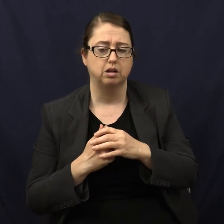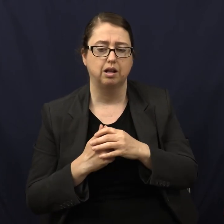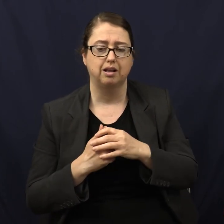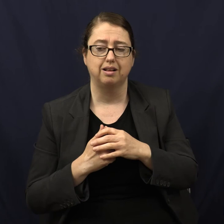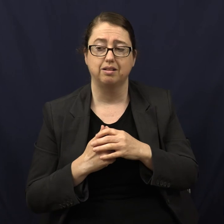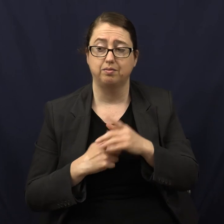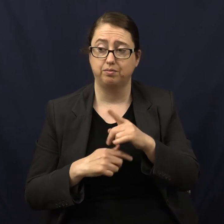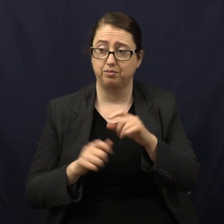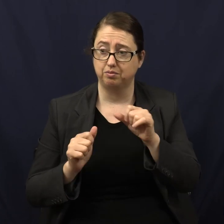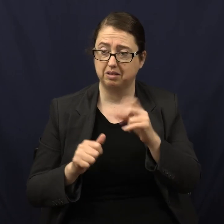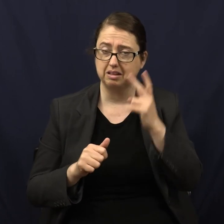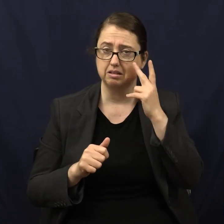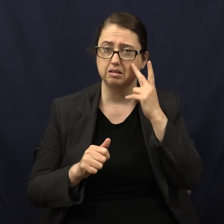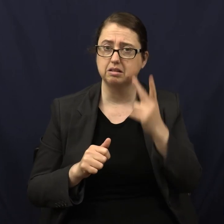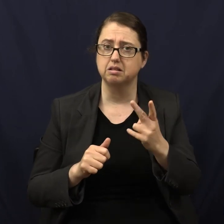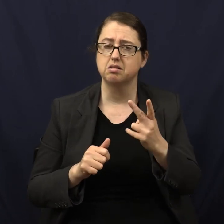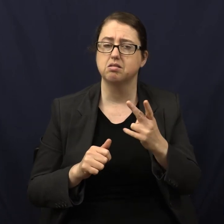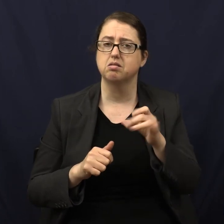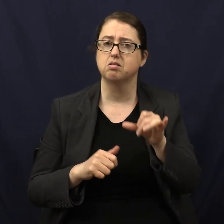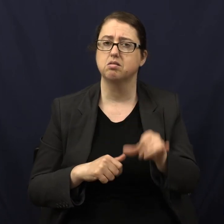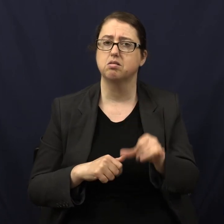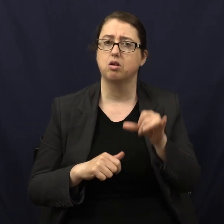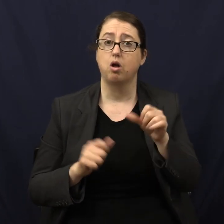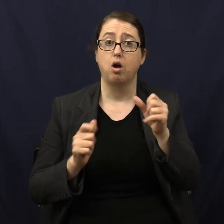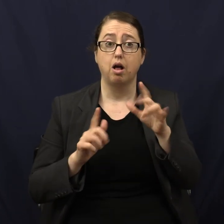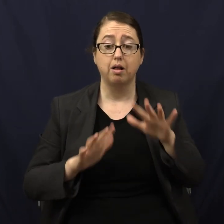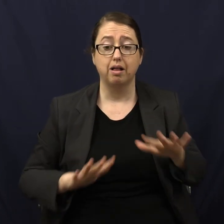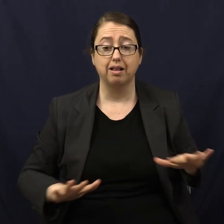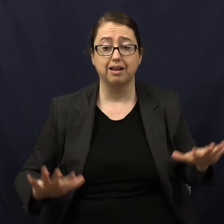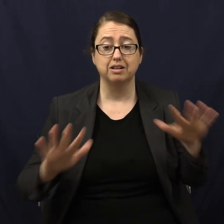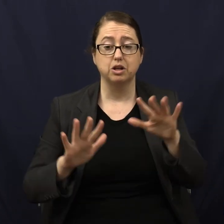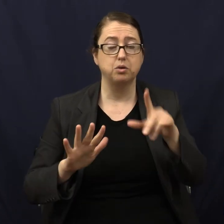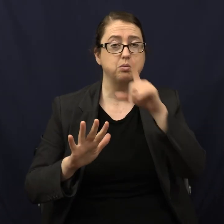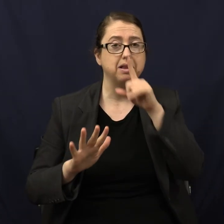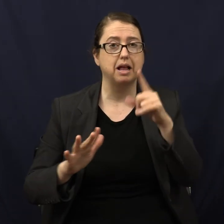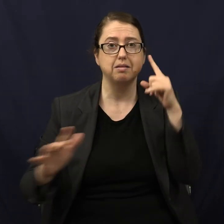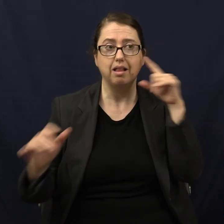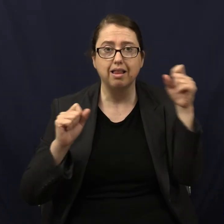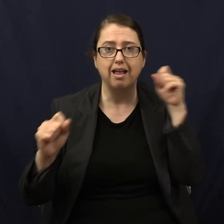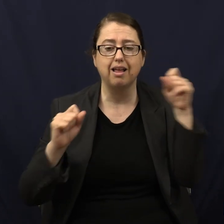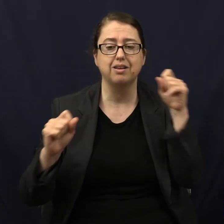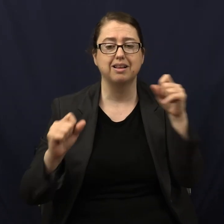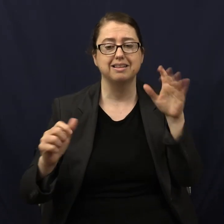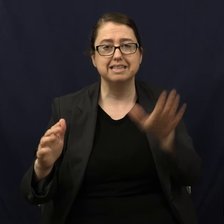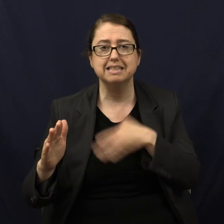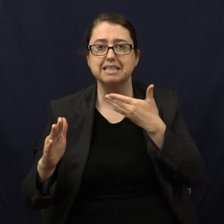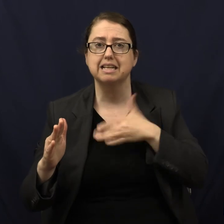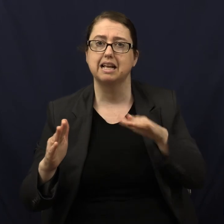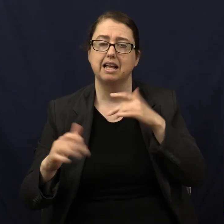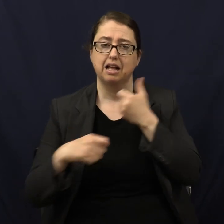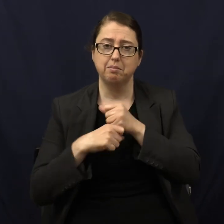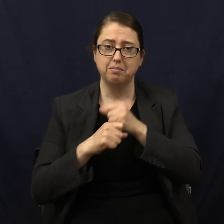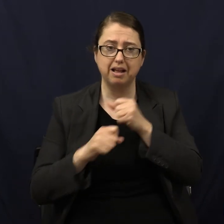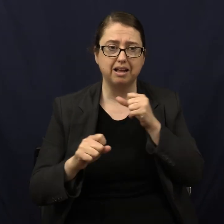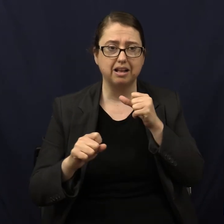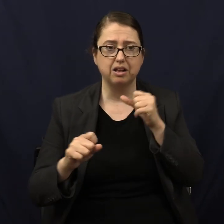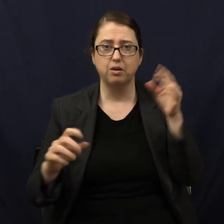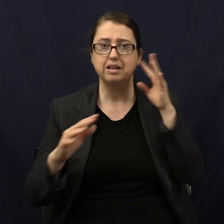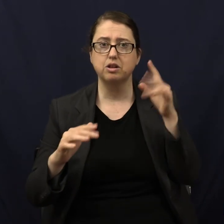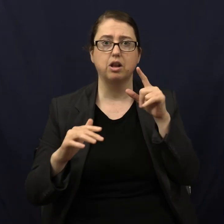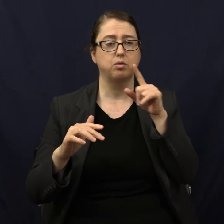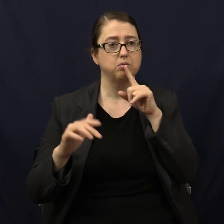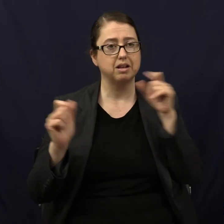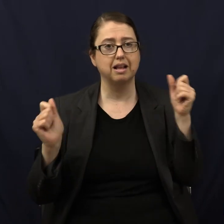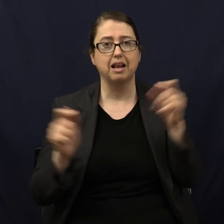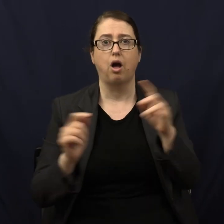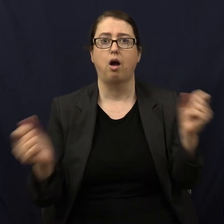And I said, you can see. And at this point, everybody around me started going, they started like singing and going crazy. And everyone's